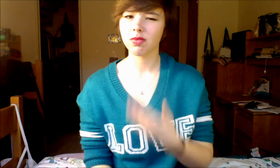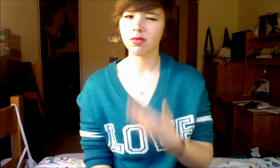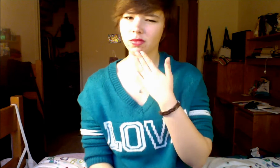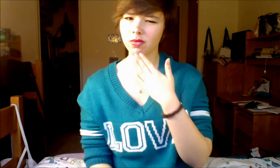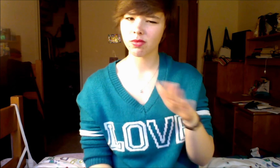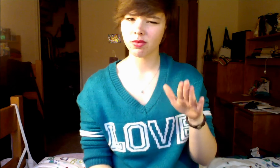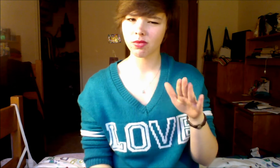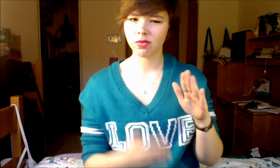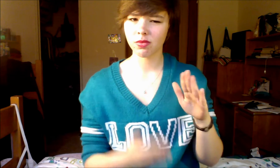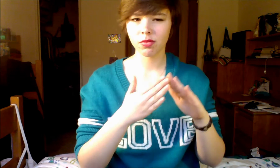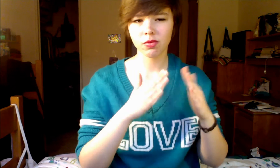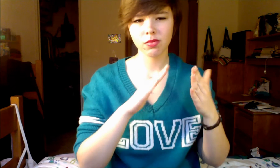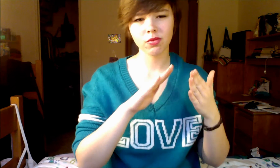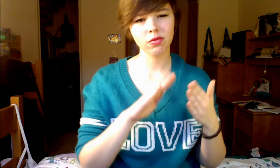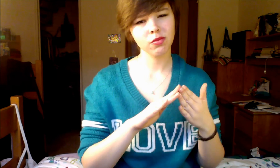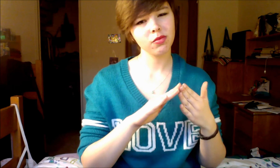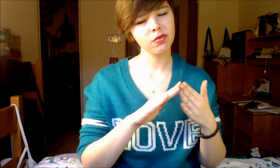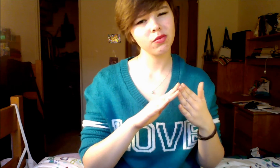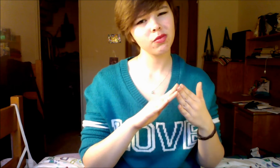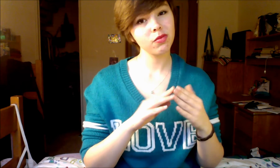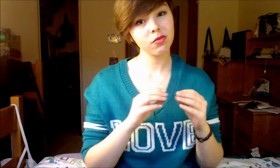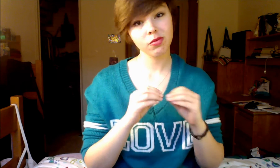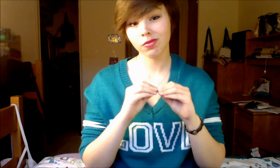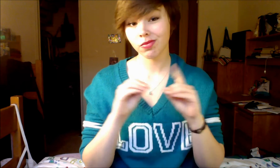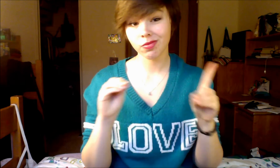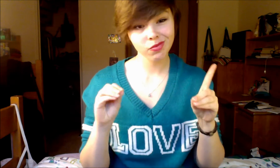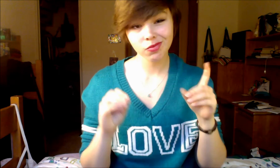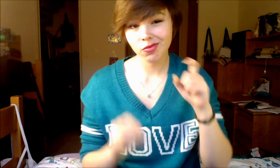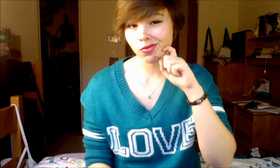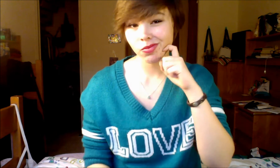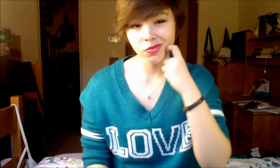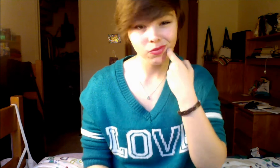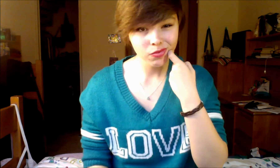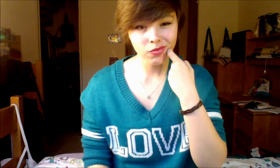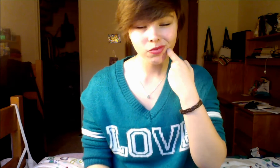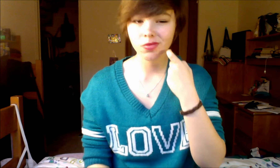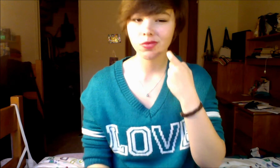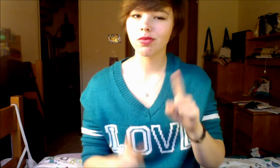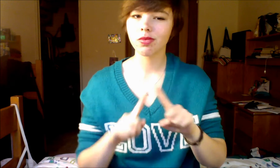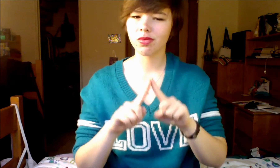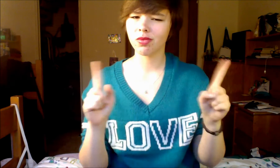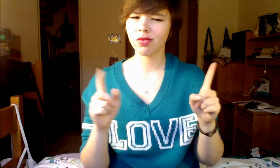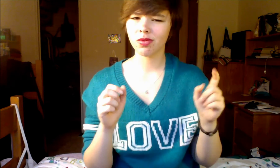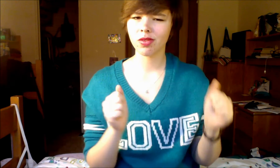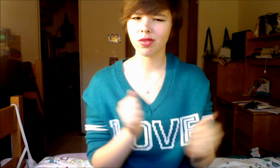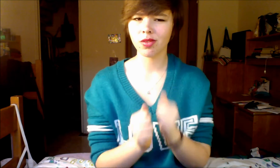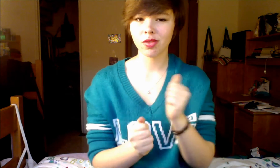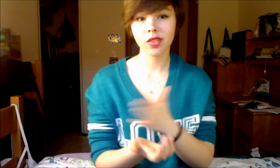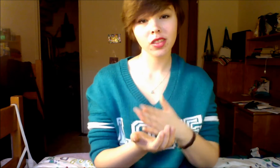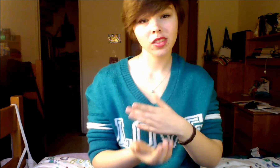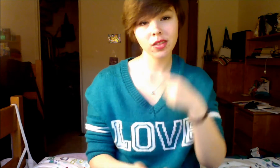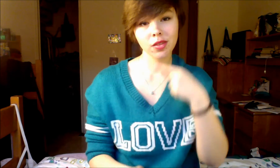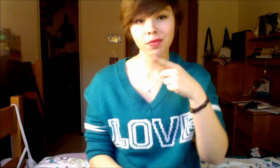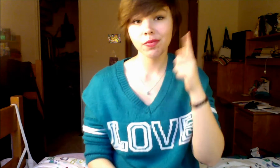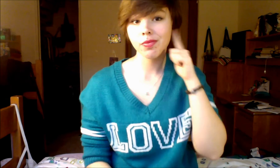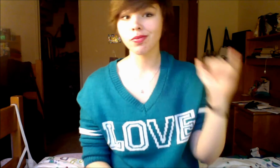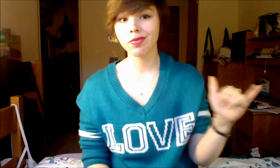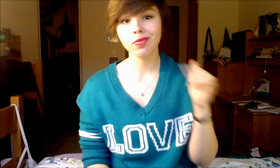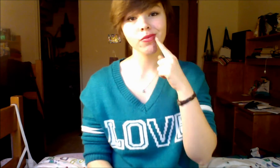In a torn up town, no postcode envy But every song's like gold teeth,